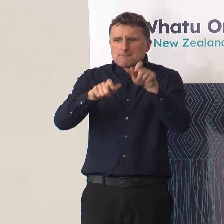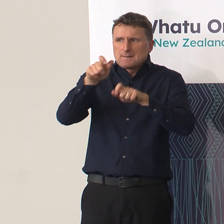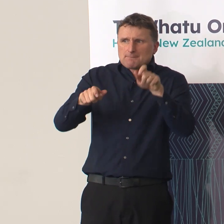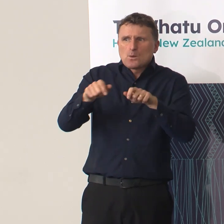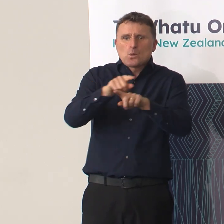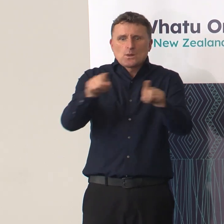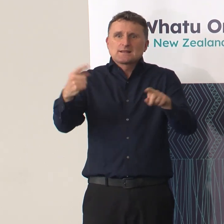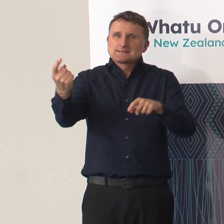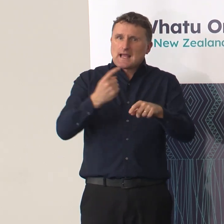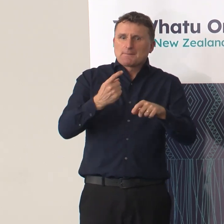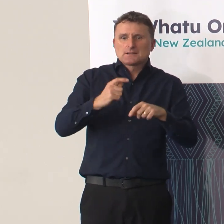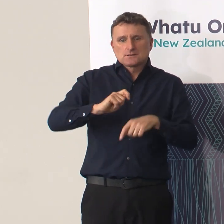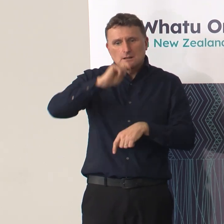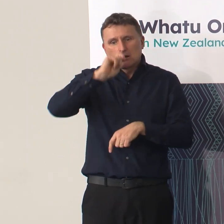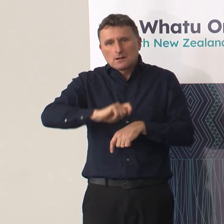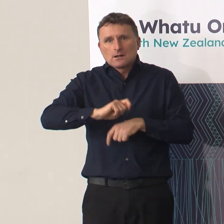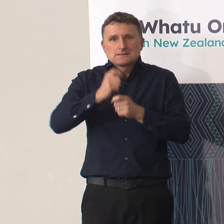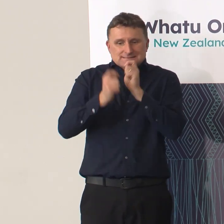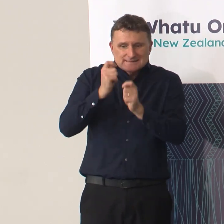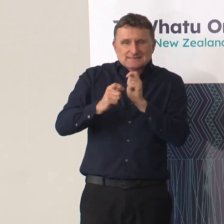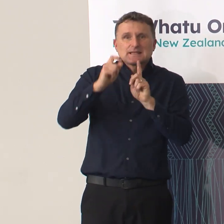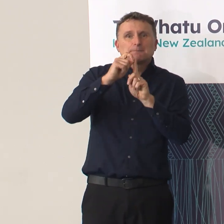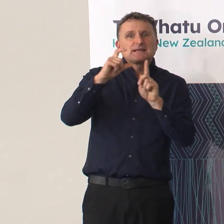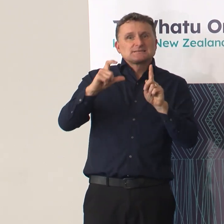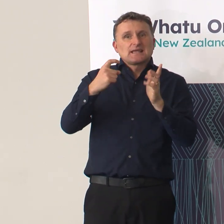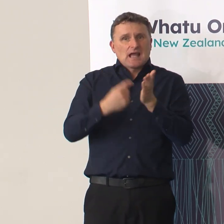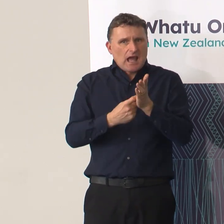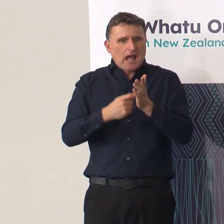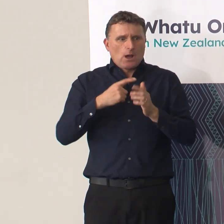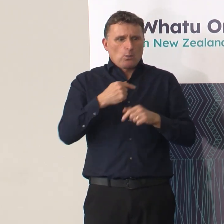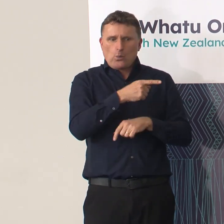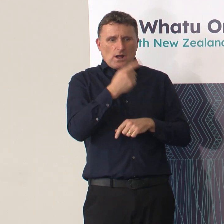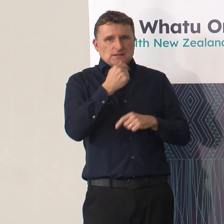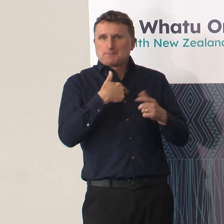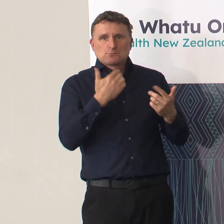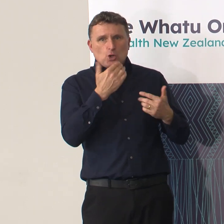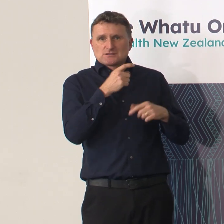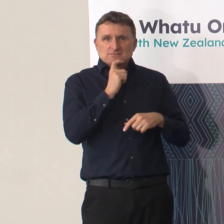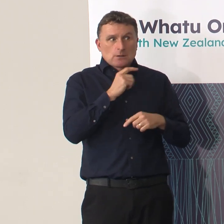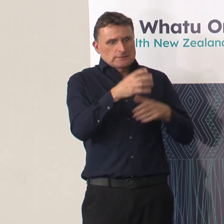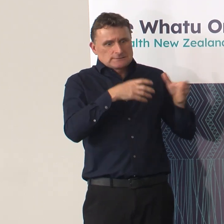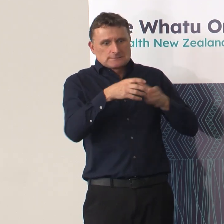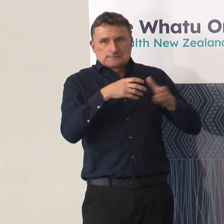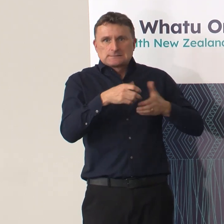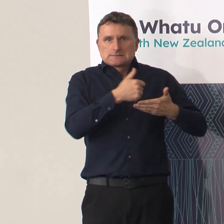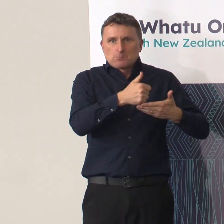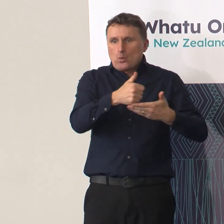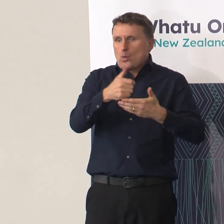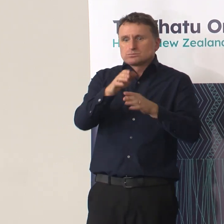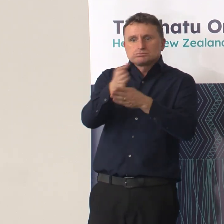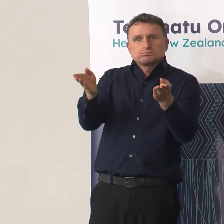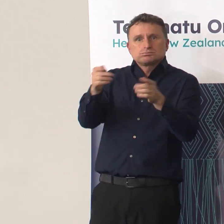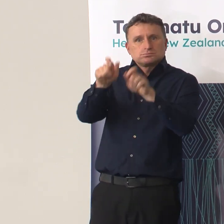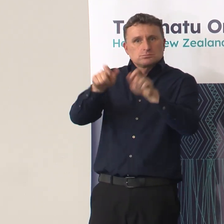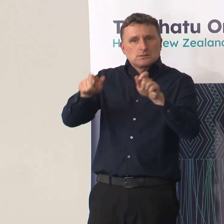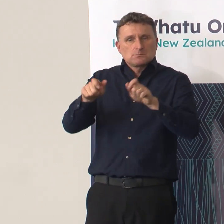done that PCR testing when we didn't have the numbers in our clinical spaces to do so. So we want to make sure that there's a space at the table to have